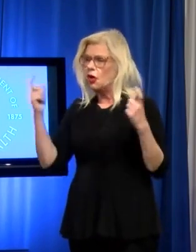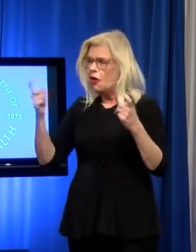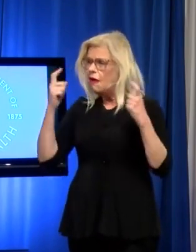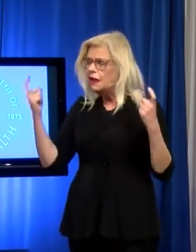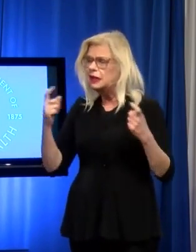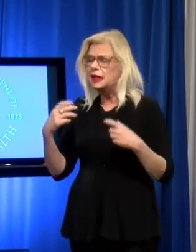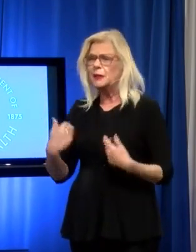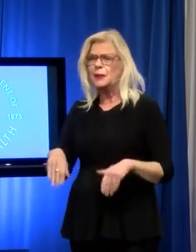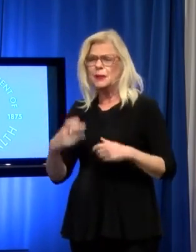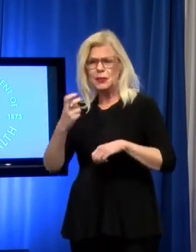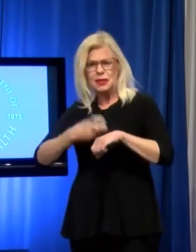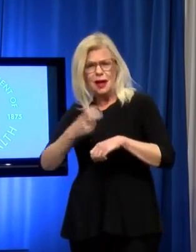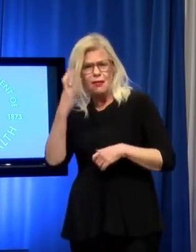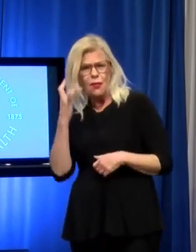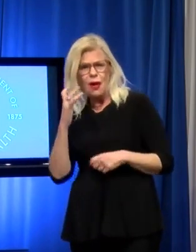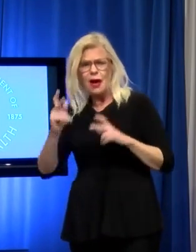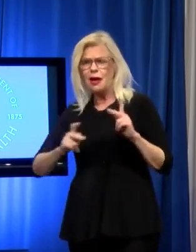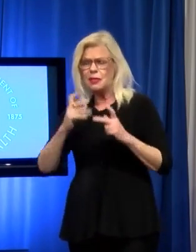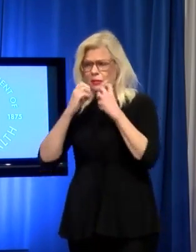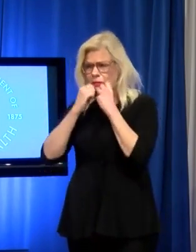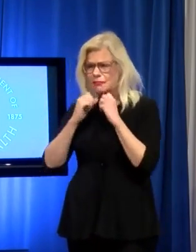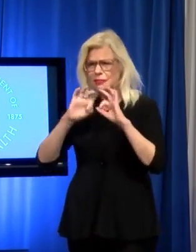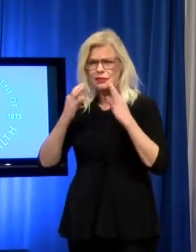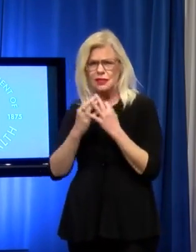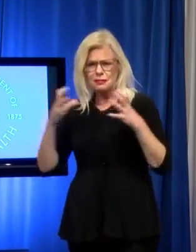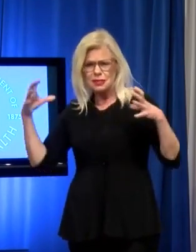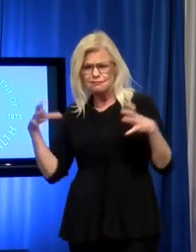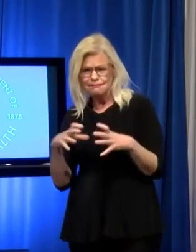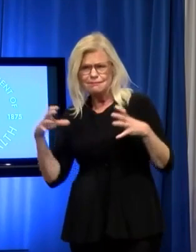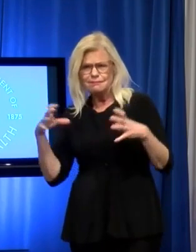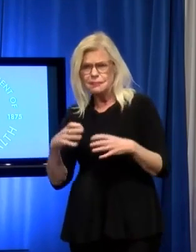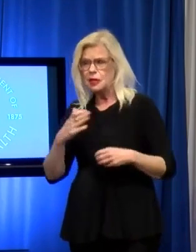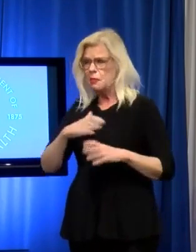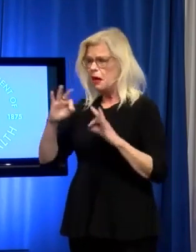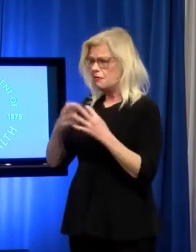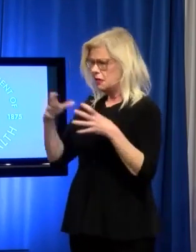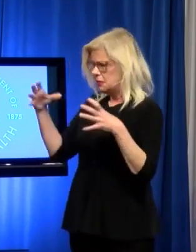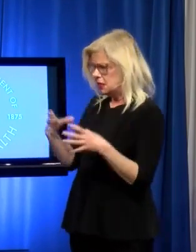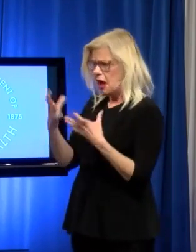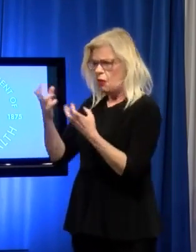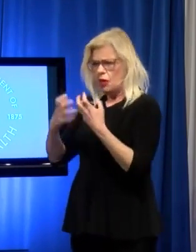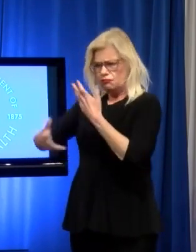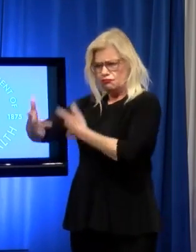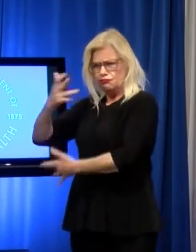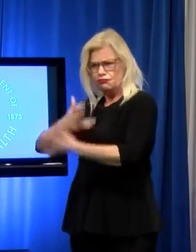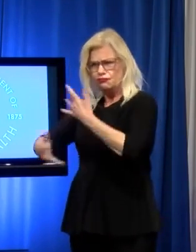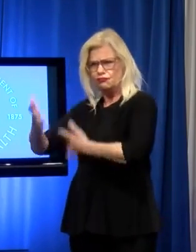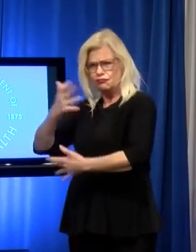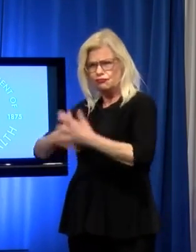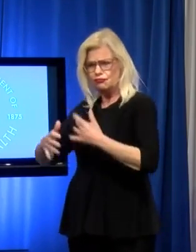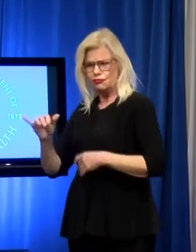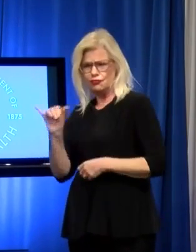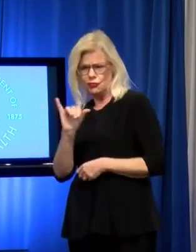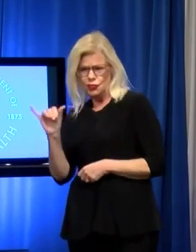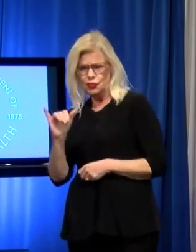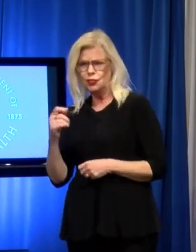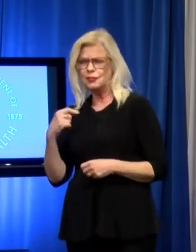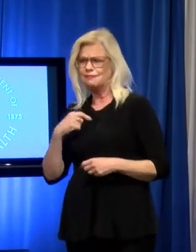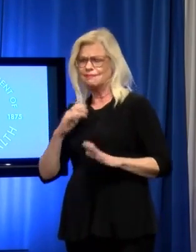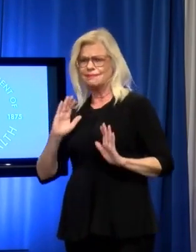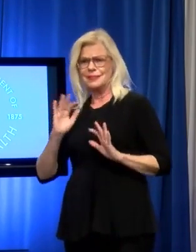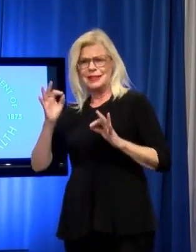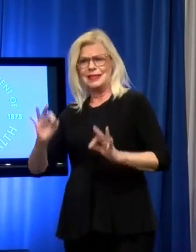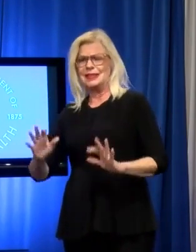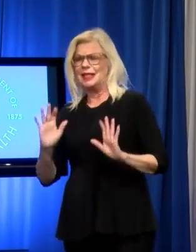difficult because we all want to be together with our family. I want to be together with my family, but we have made a determination that we